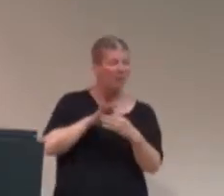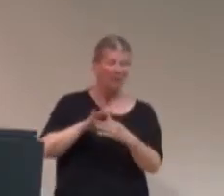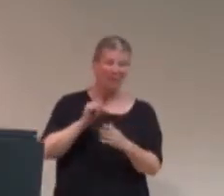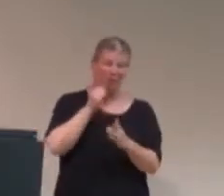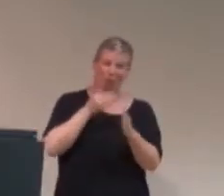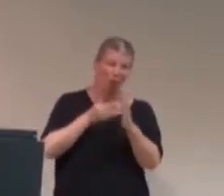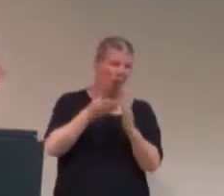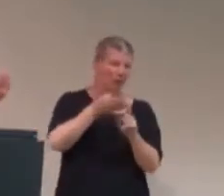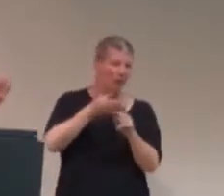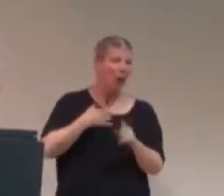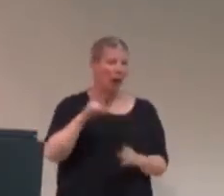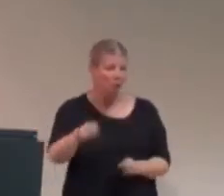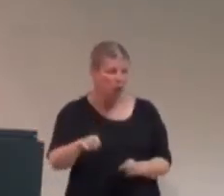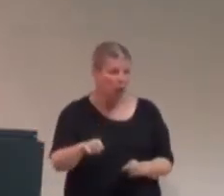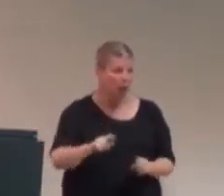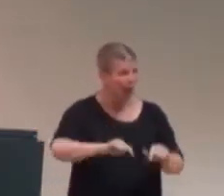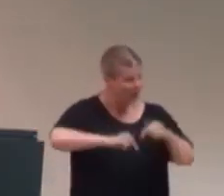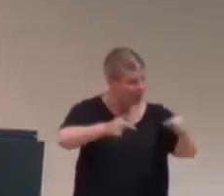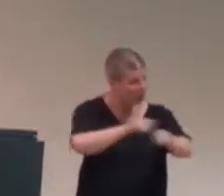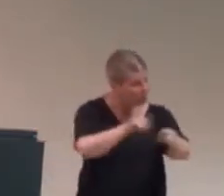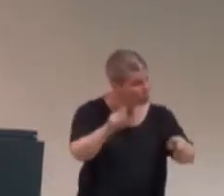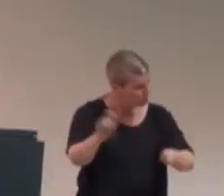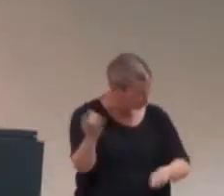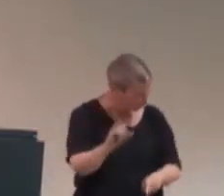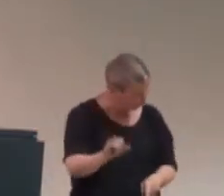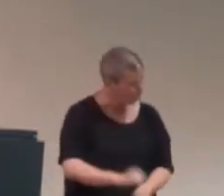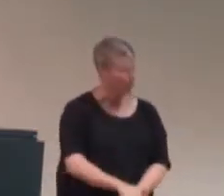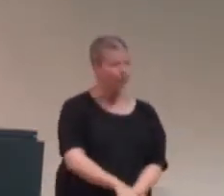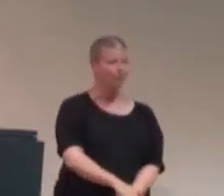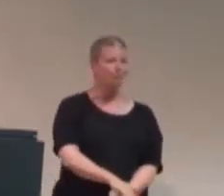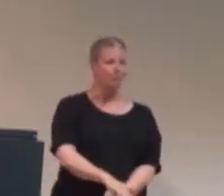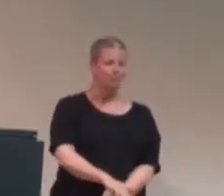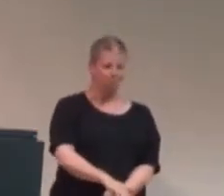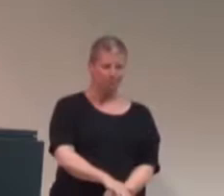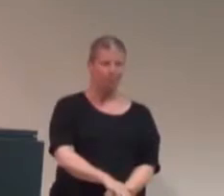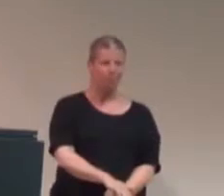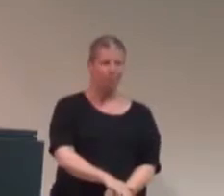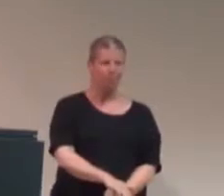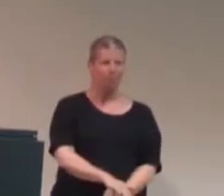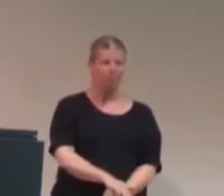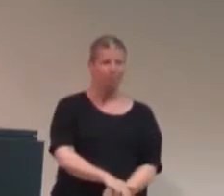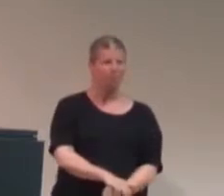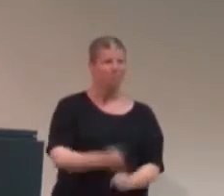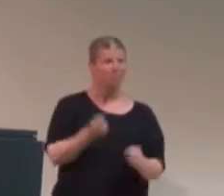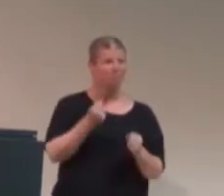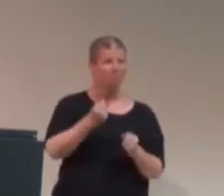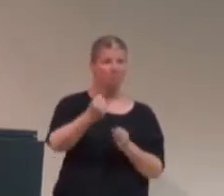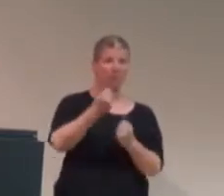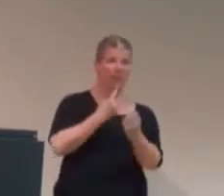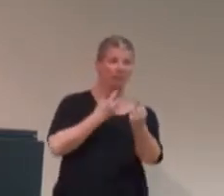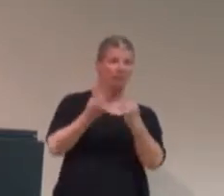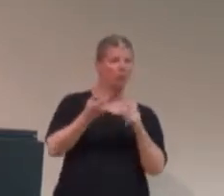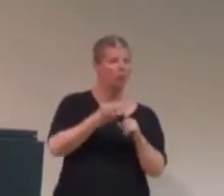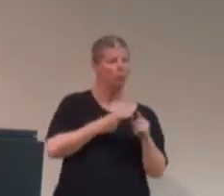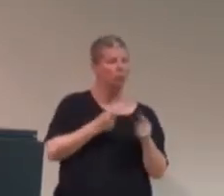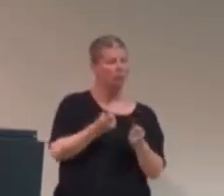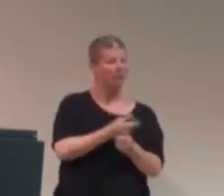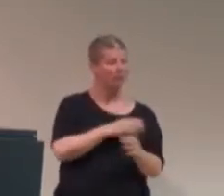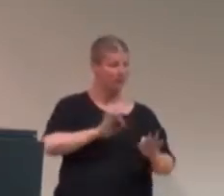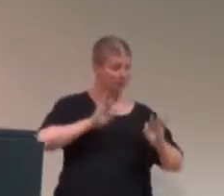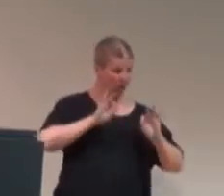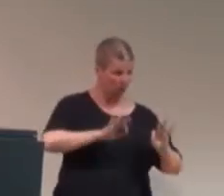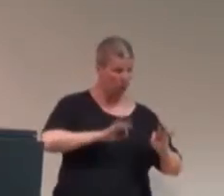them that much. But I should. And you should, too, if you do that. Um... A lot of views from Everything's A-OK have come from postings to Reddit and